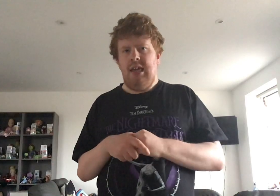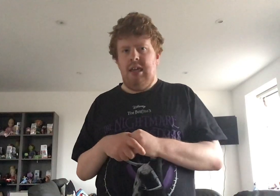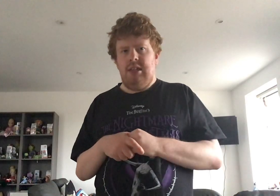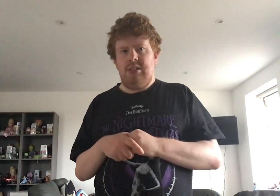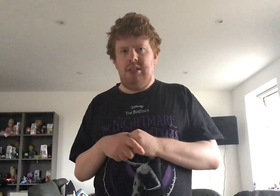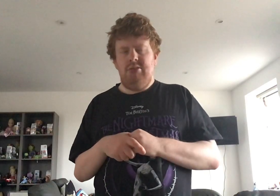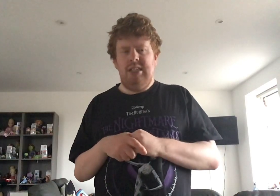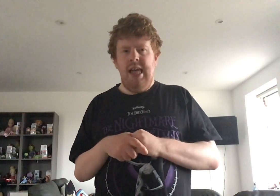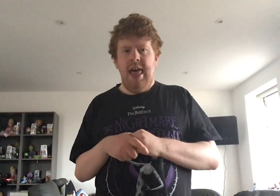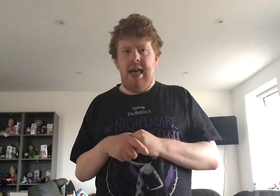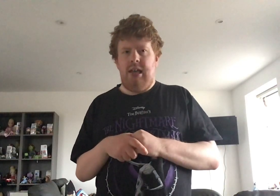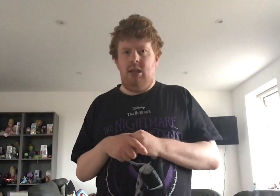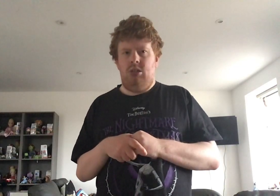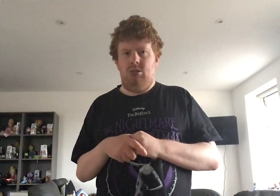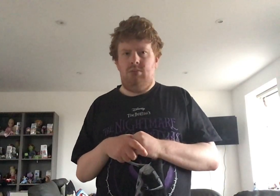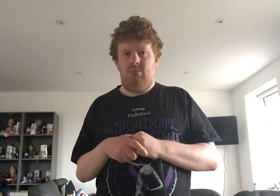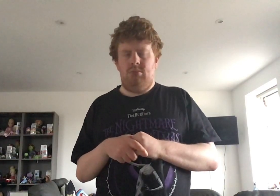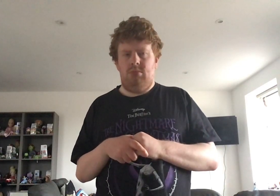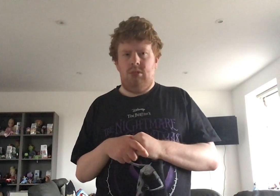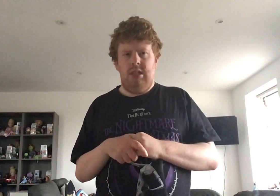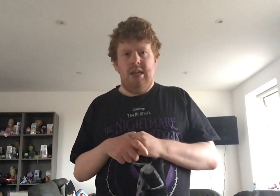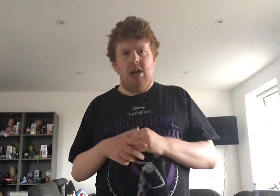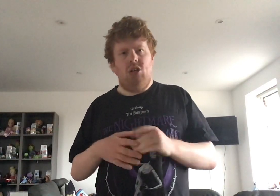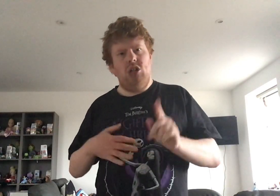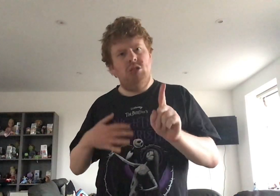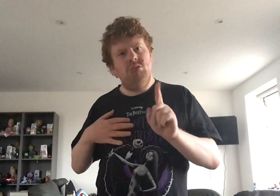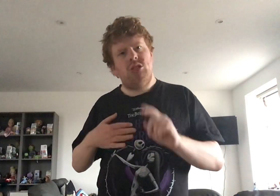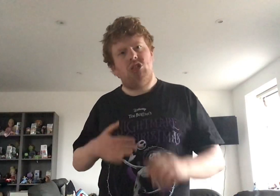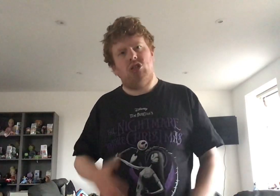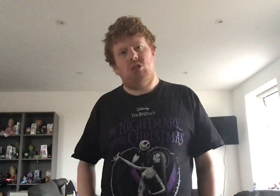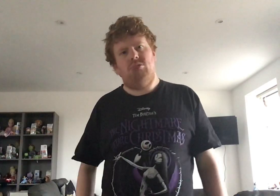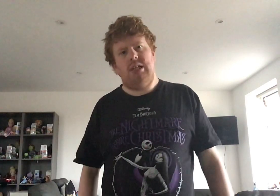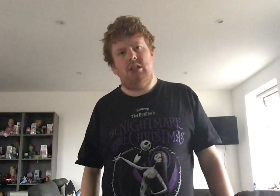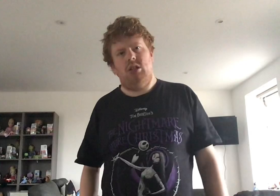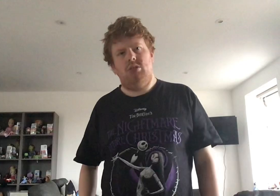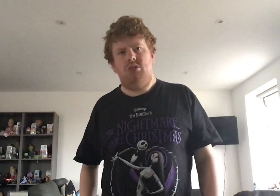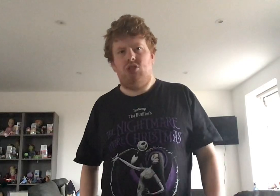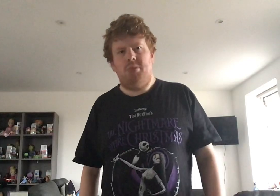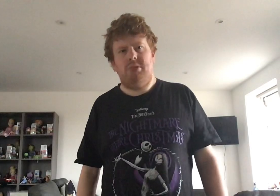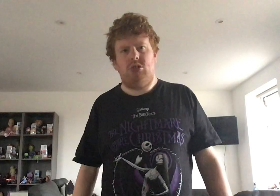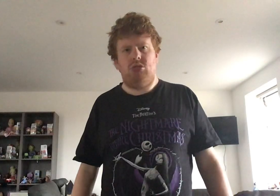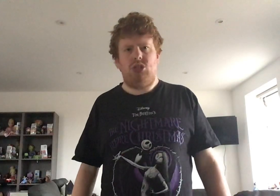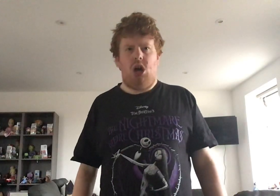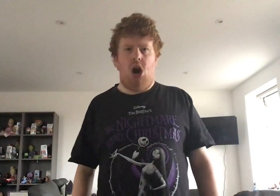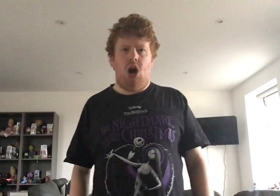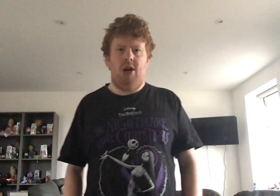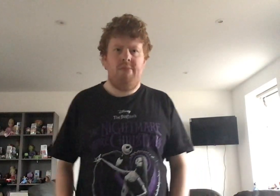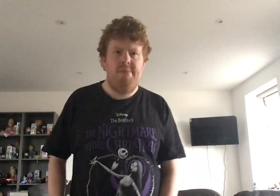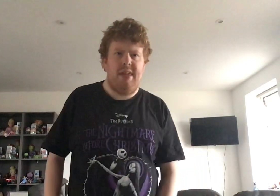So, yeah. And also, when Dumbledore's ARMY